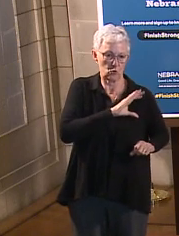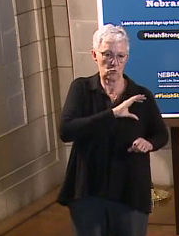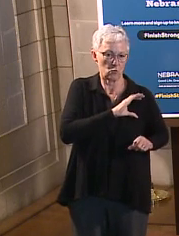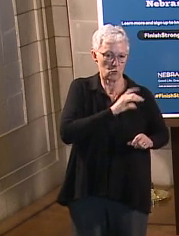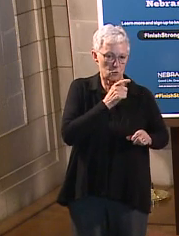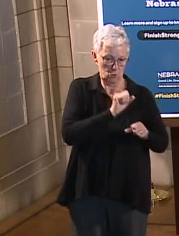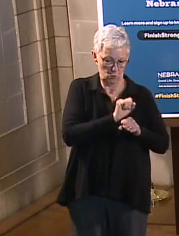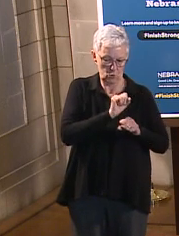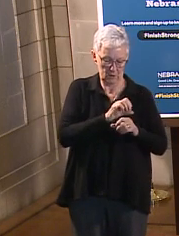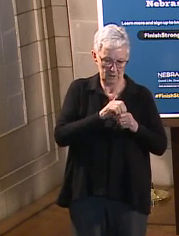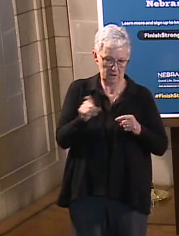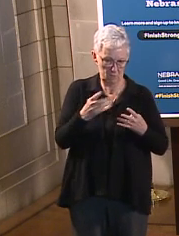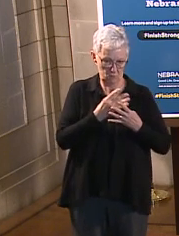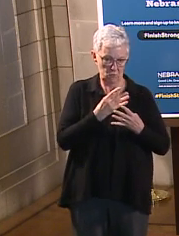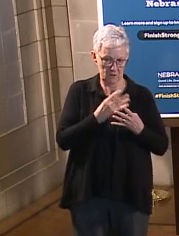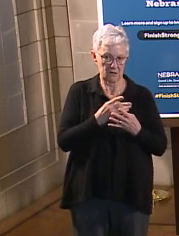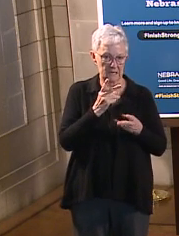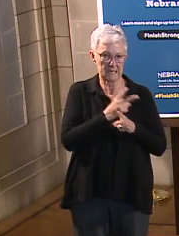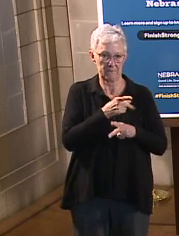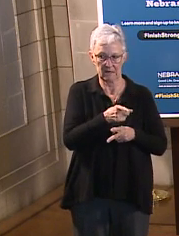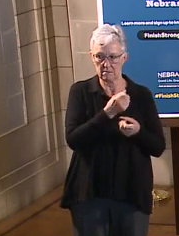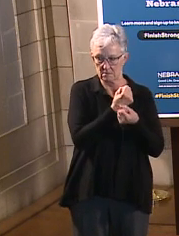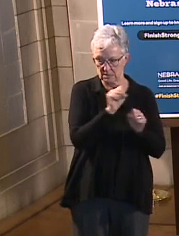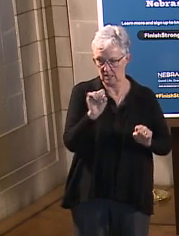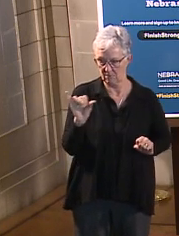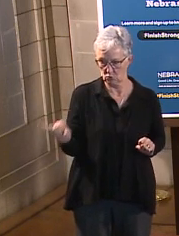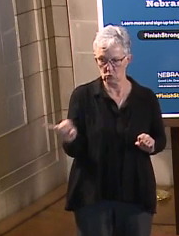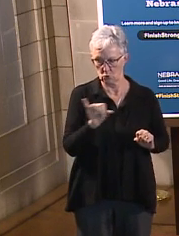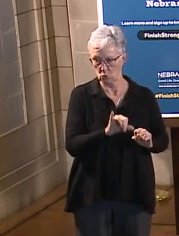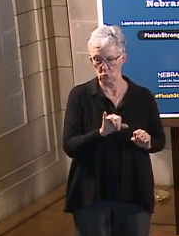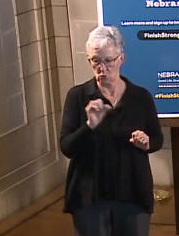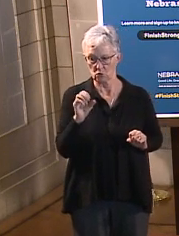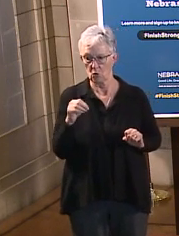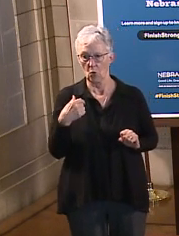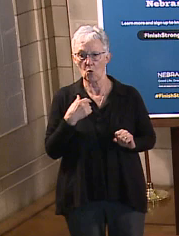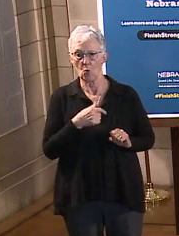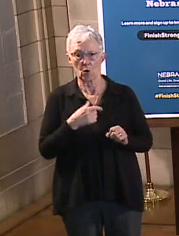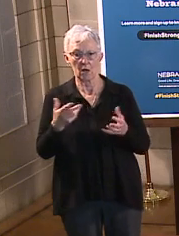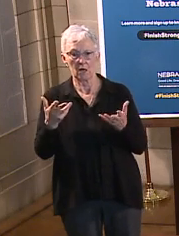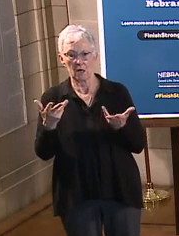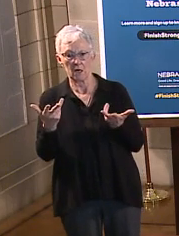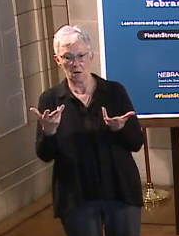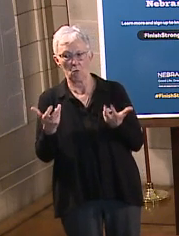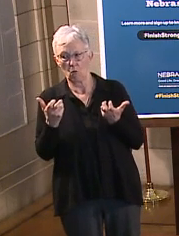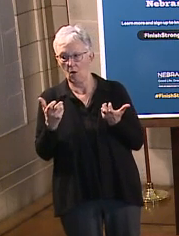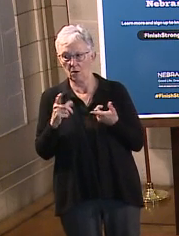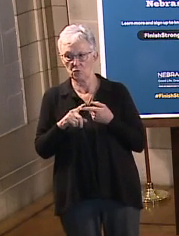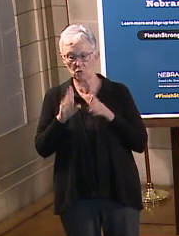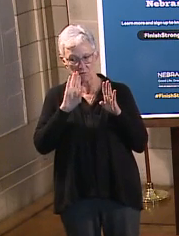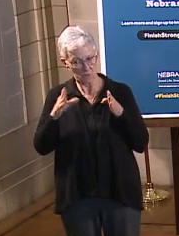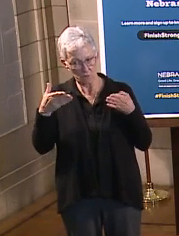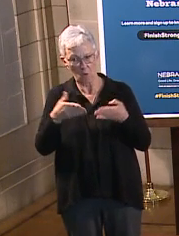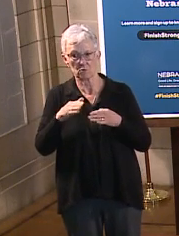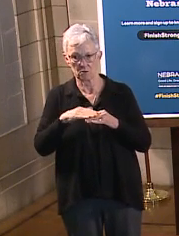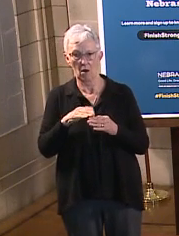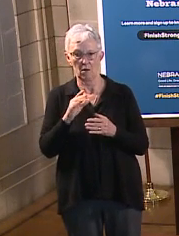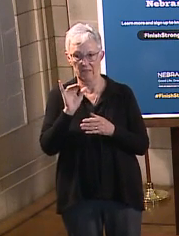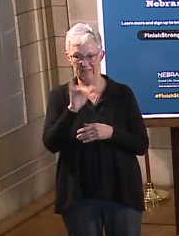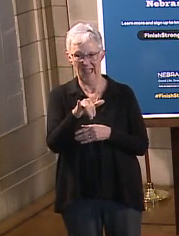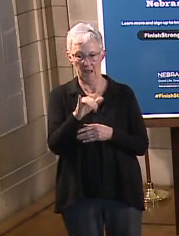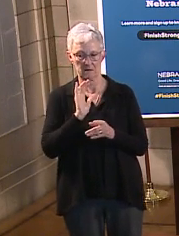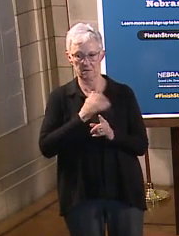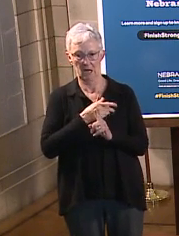us to have those modern operations so that we can do programming, keep our officers and inmates safer. And that's the path we're on with regard to